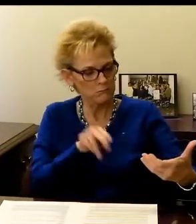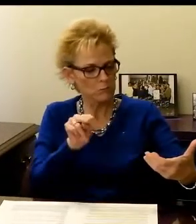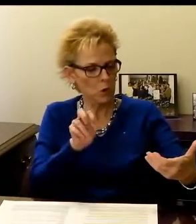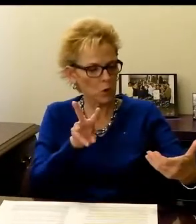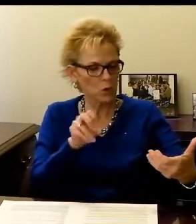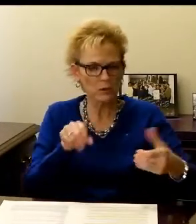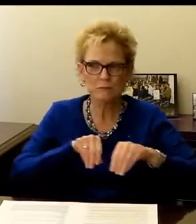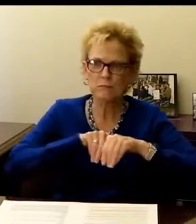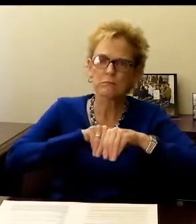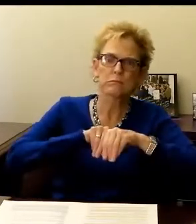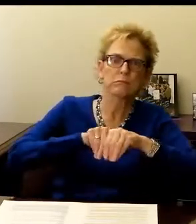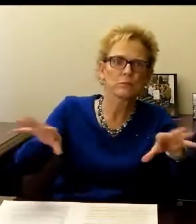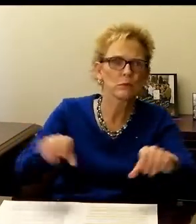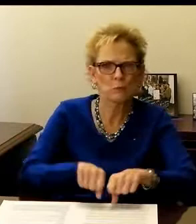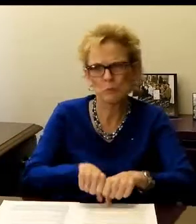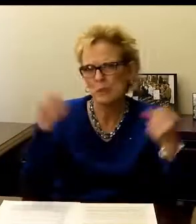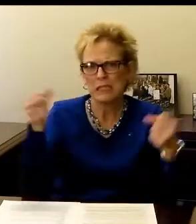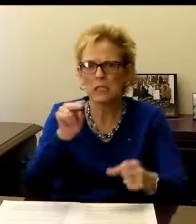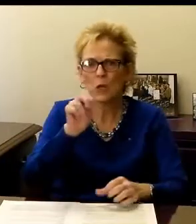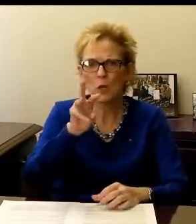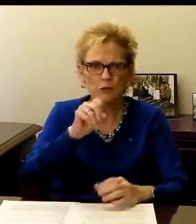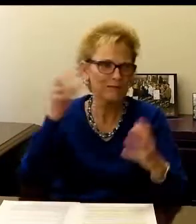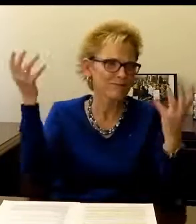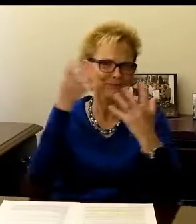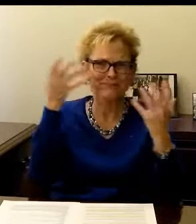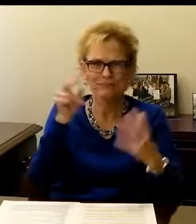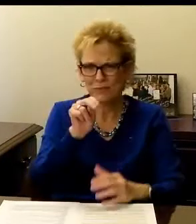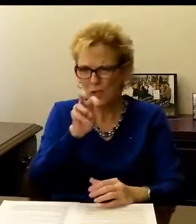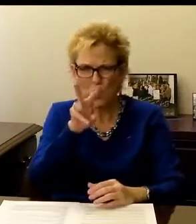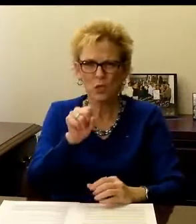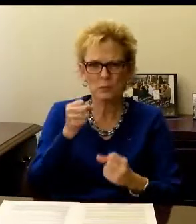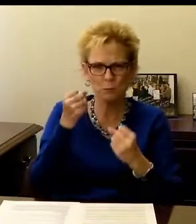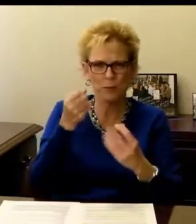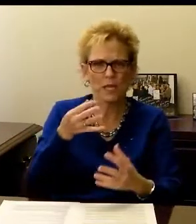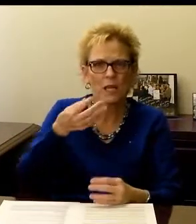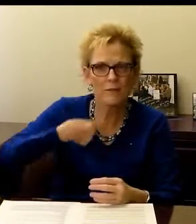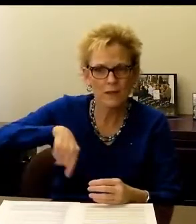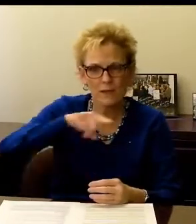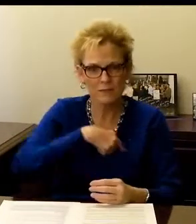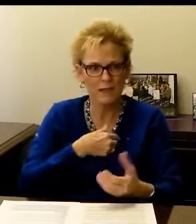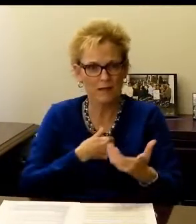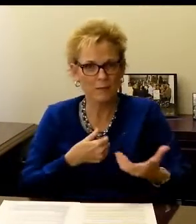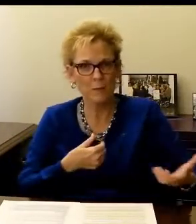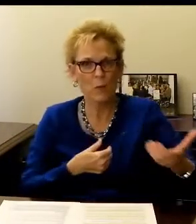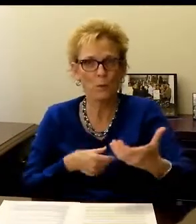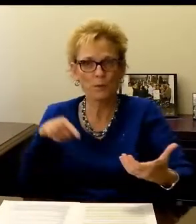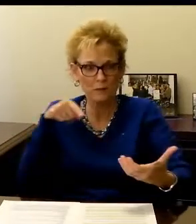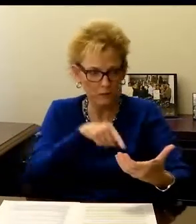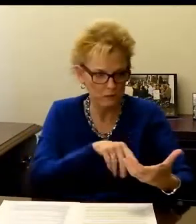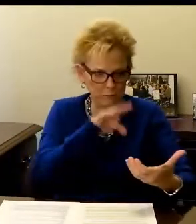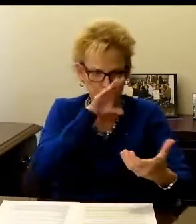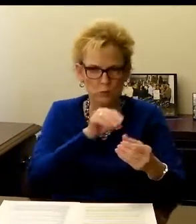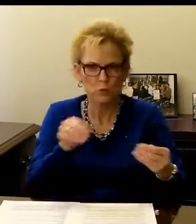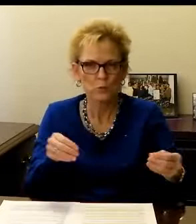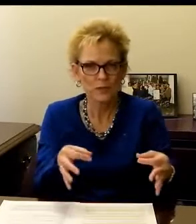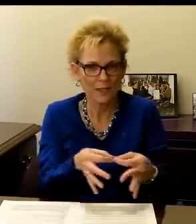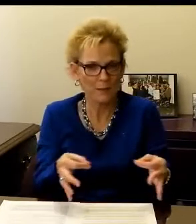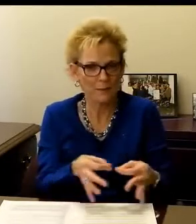instantly able to obtain the news. When breaking news alerts, many of us who actually have mobile devices are so